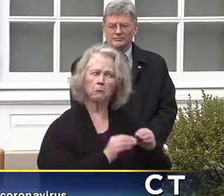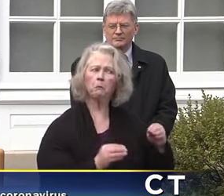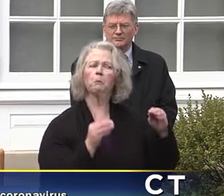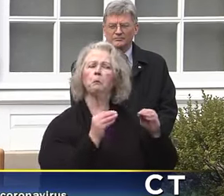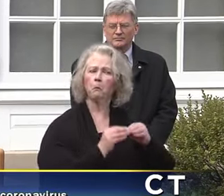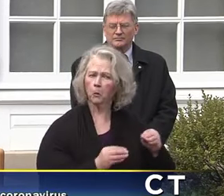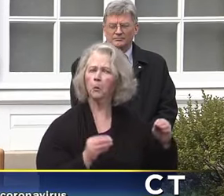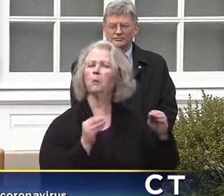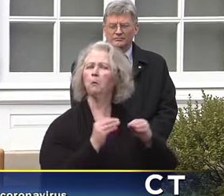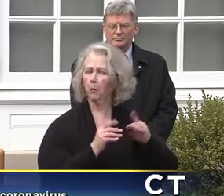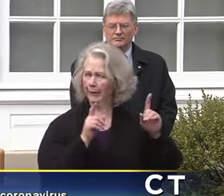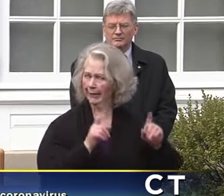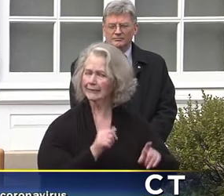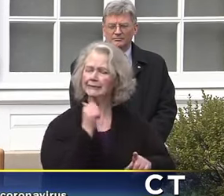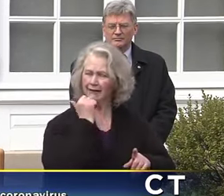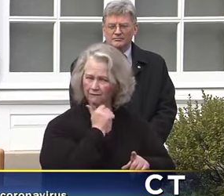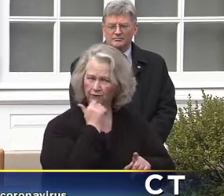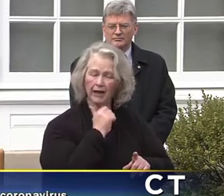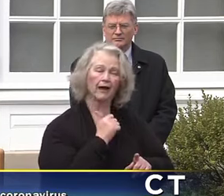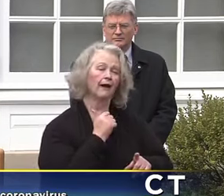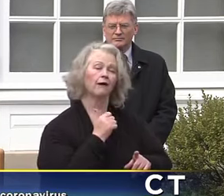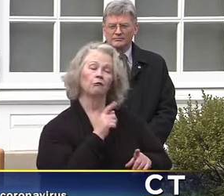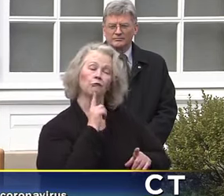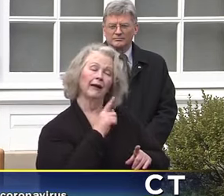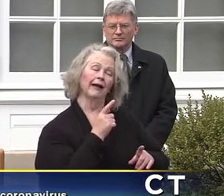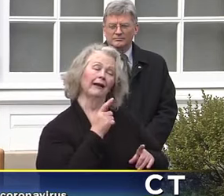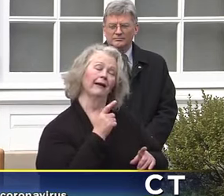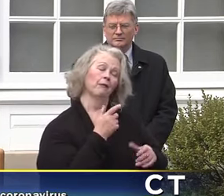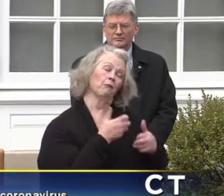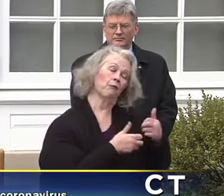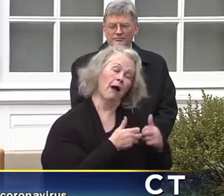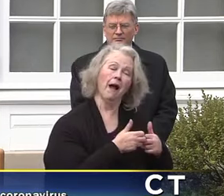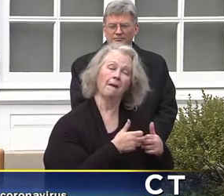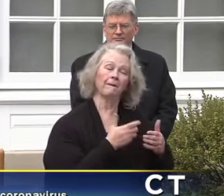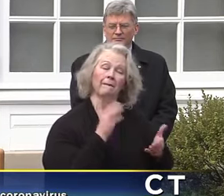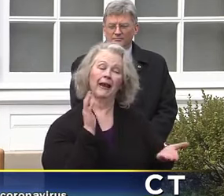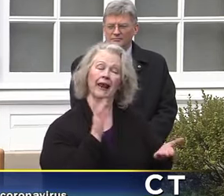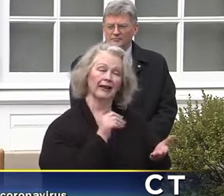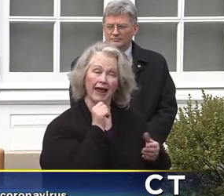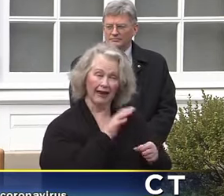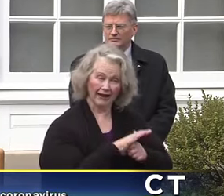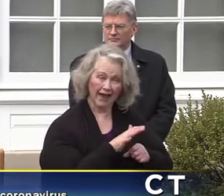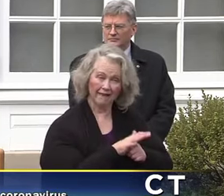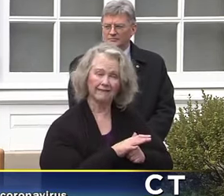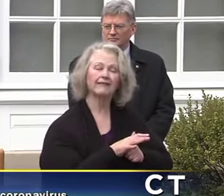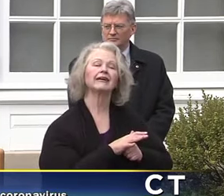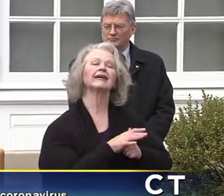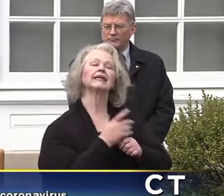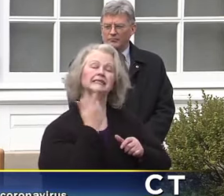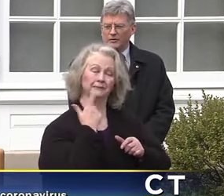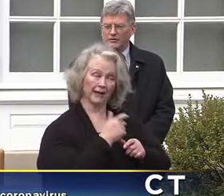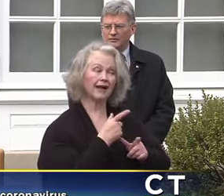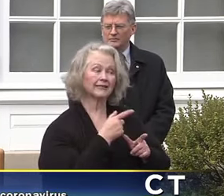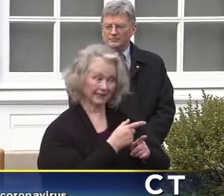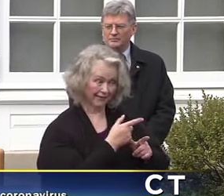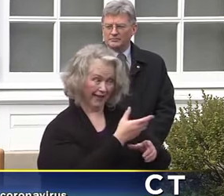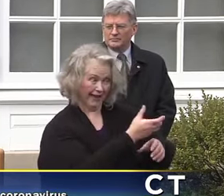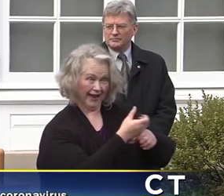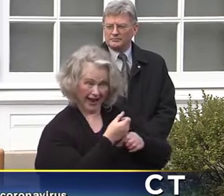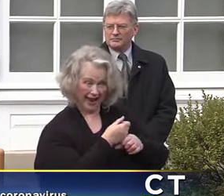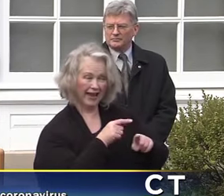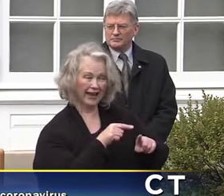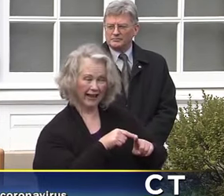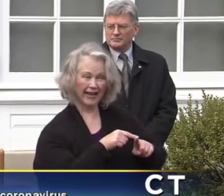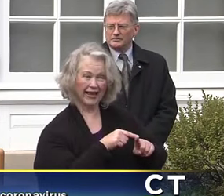The major thing that's actually holding it back is the fact that getting samples taken is